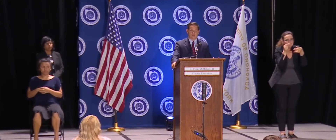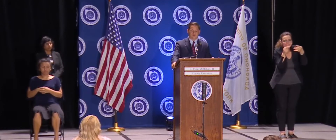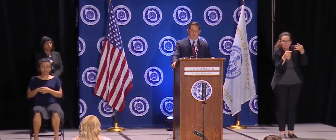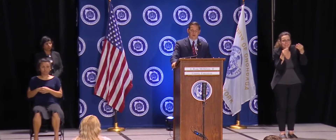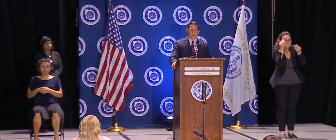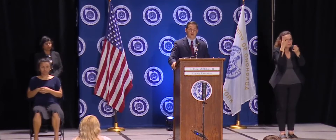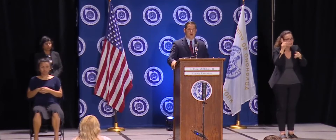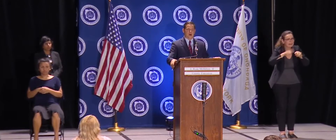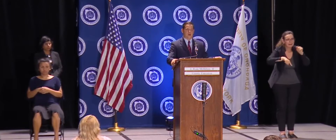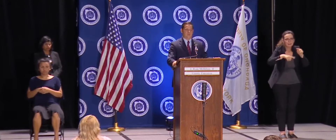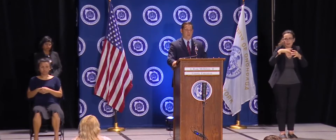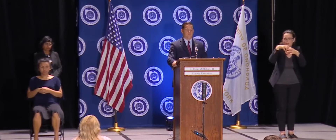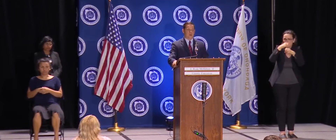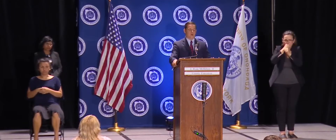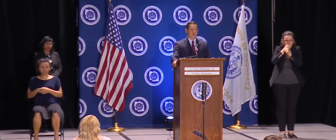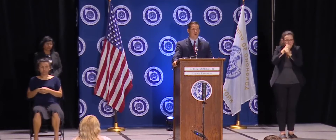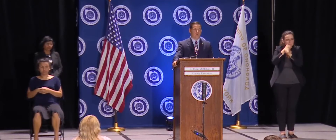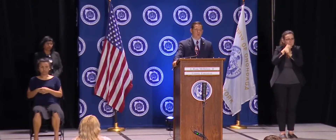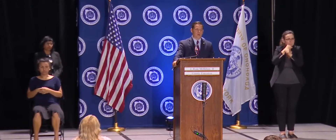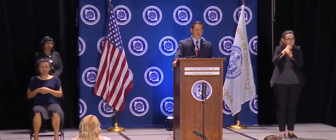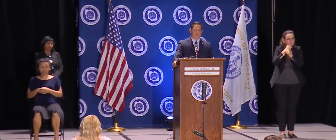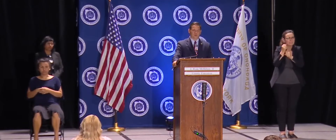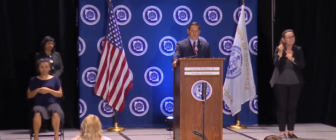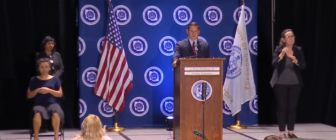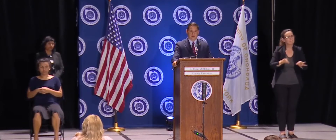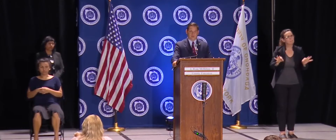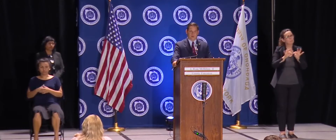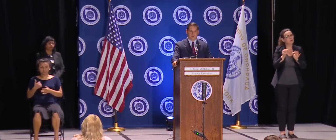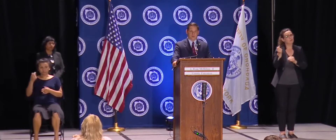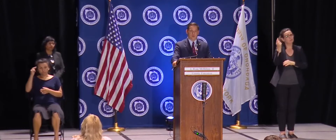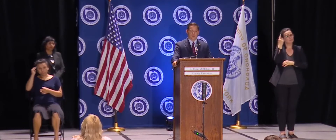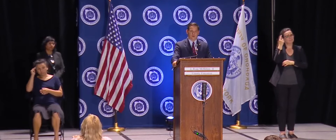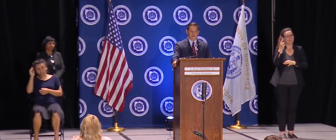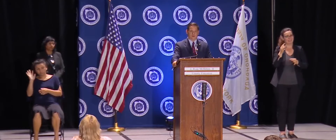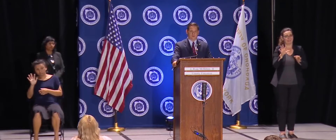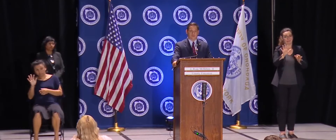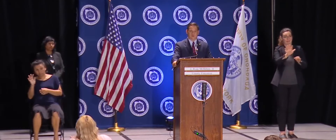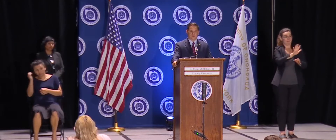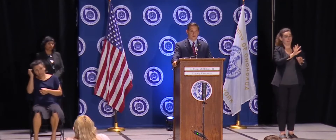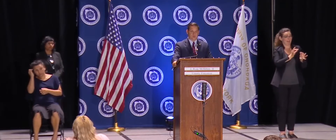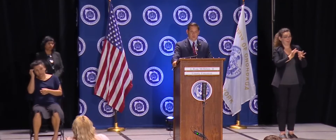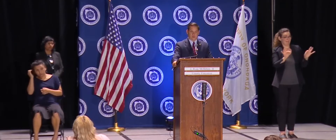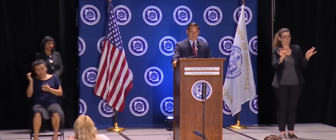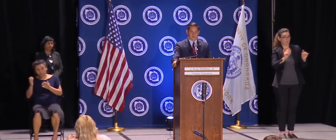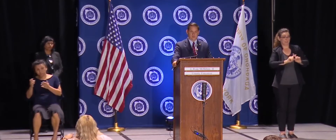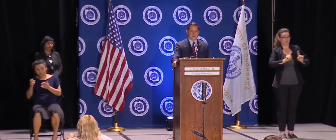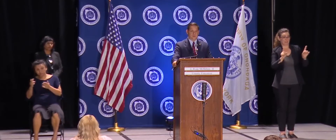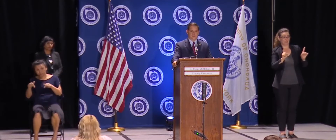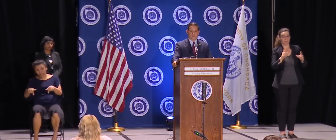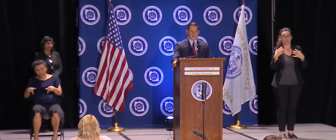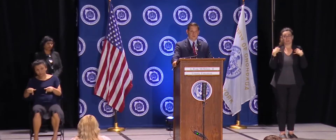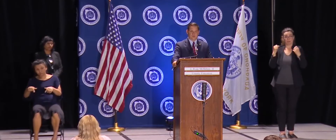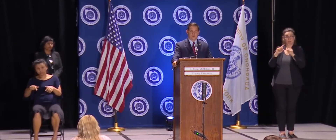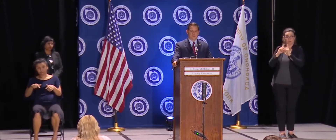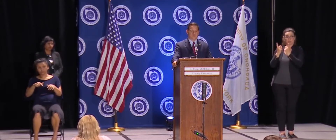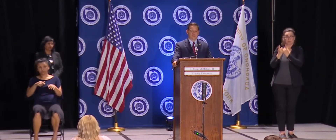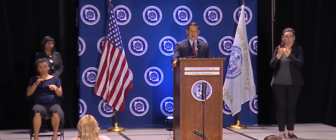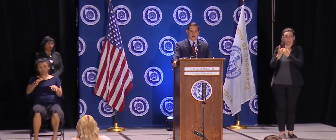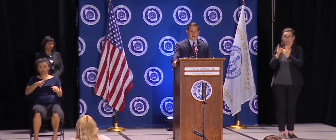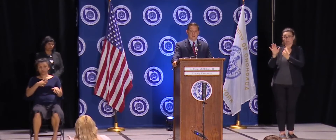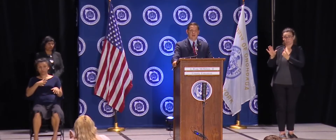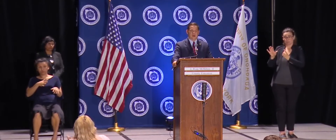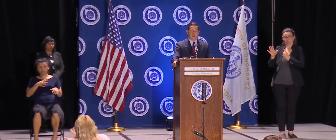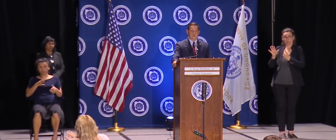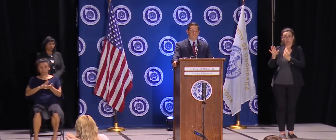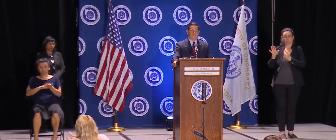they use is different. But Dr. Goop did it in the health department can quarantine. That's an official order. The school districts